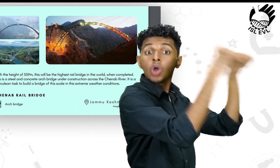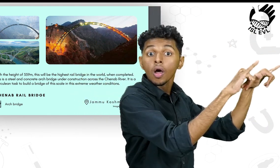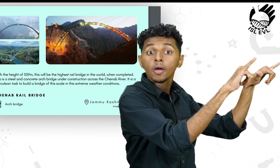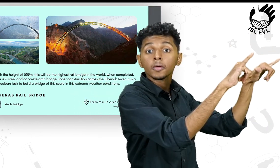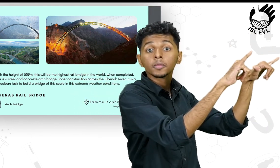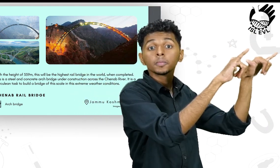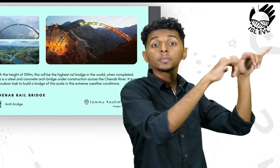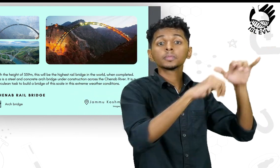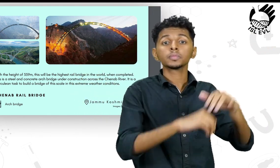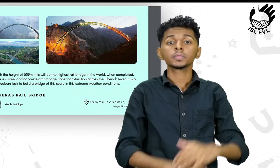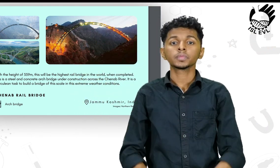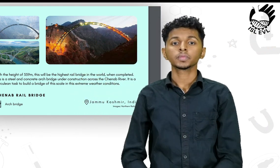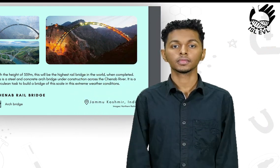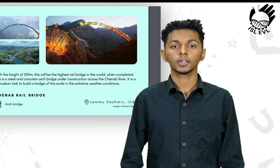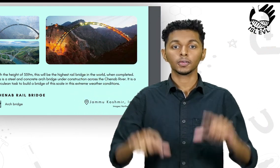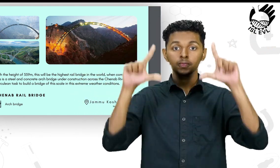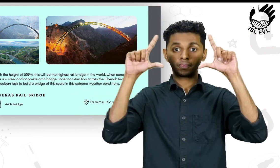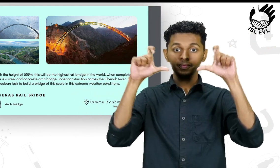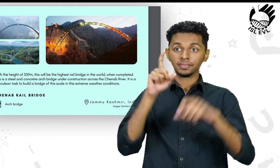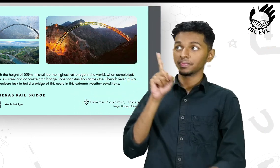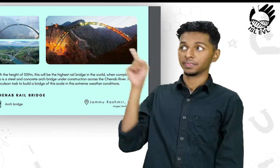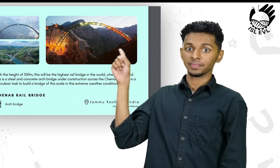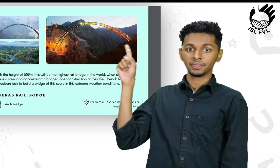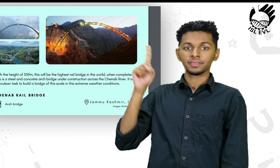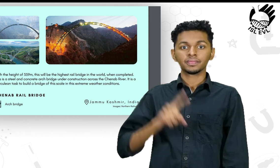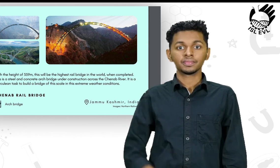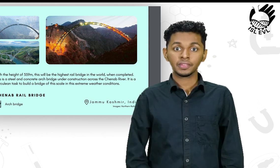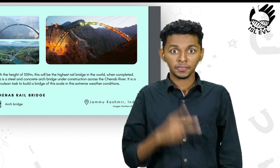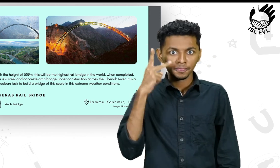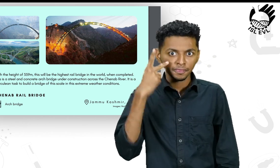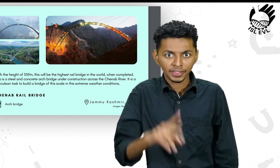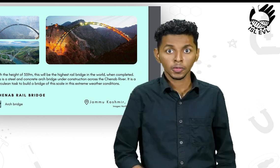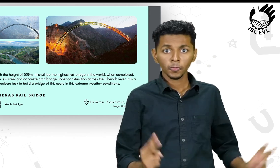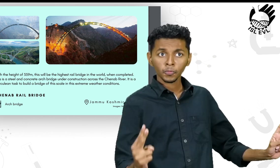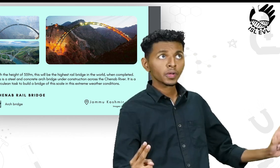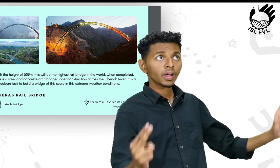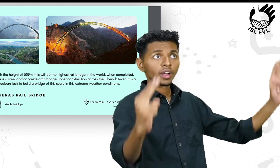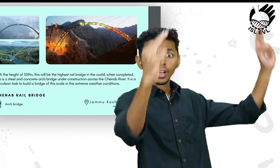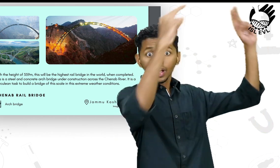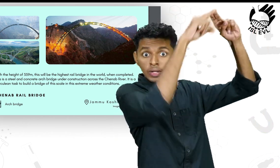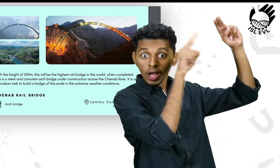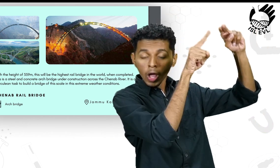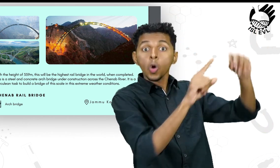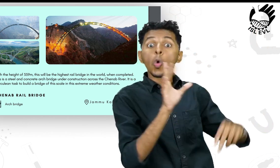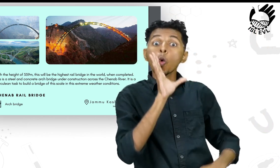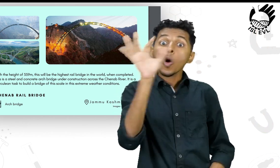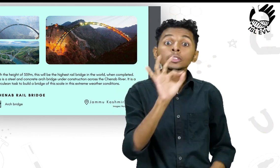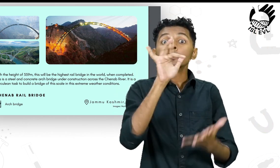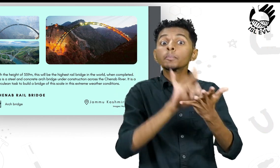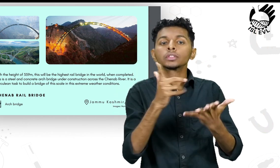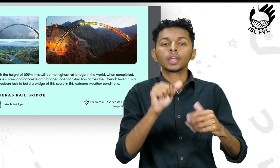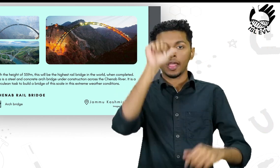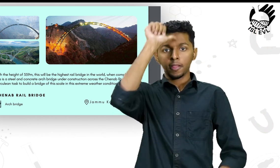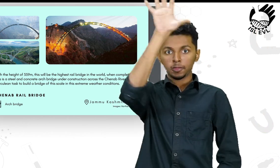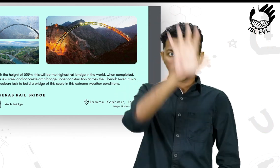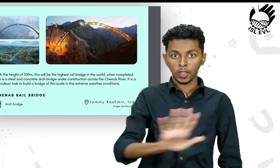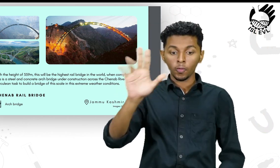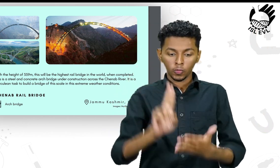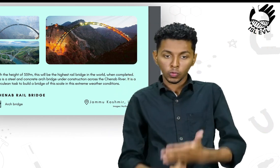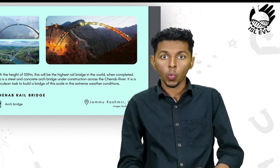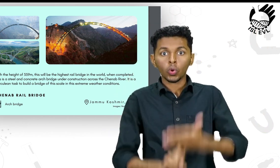This bridge is known as the Chenab Rail Bridge. It is an arch bridge located in the state